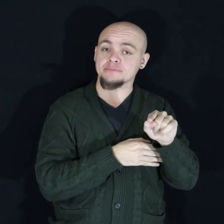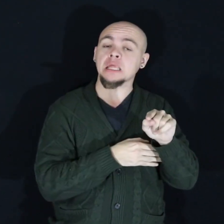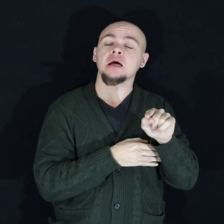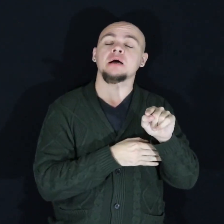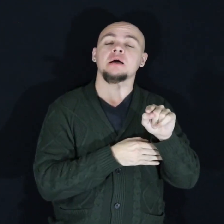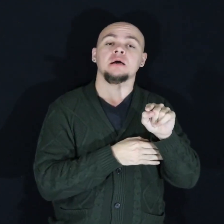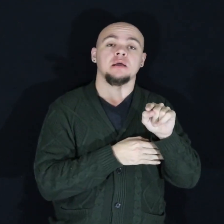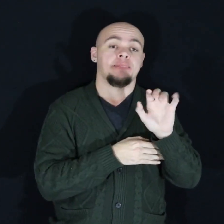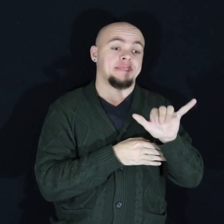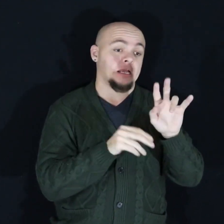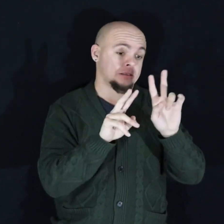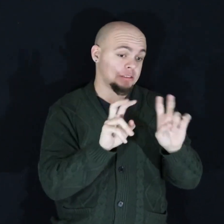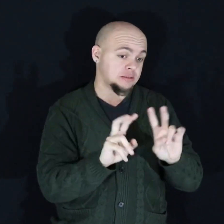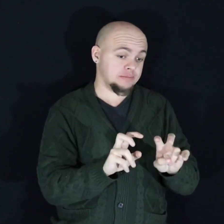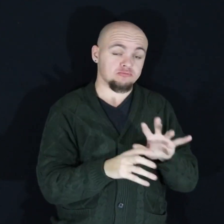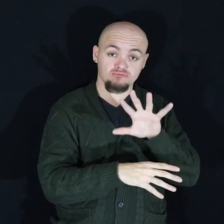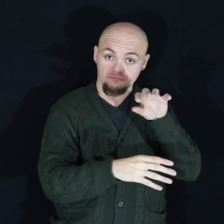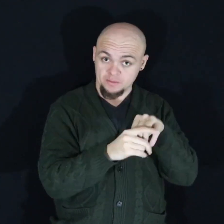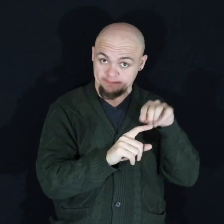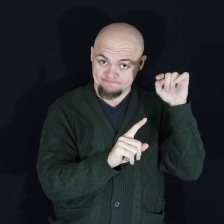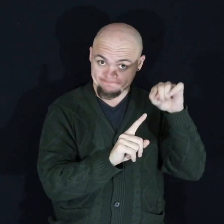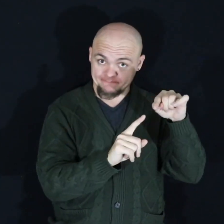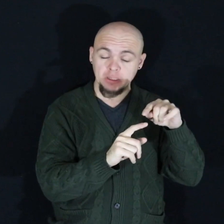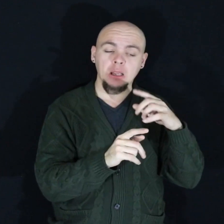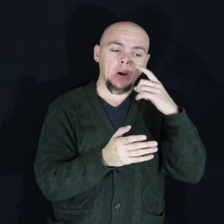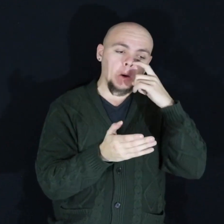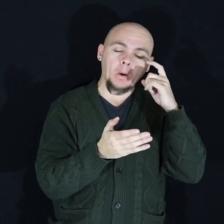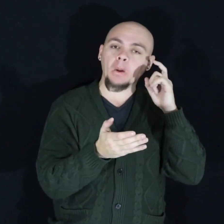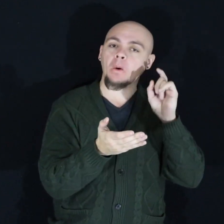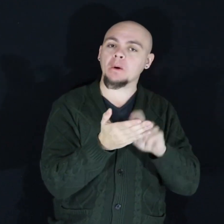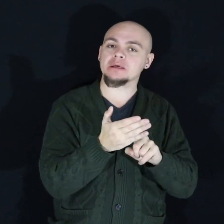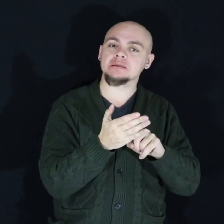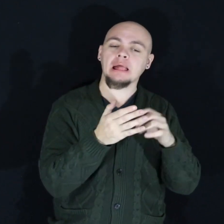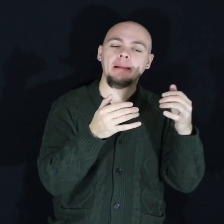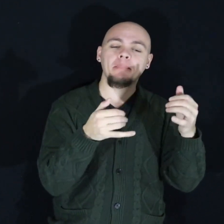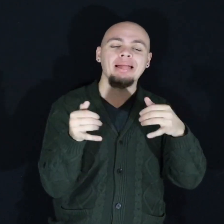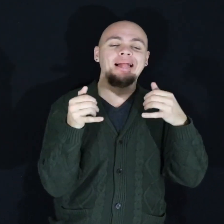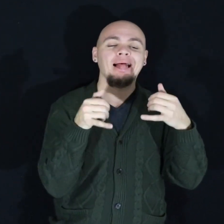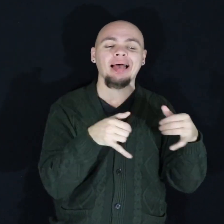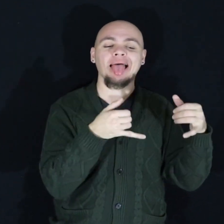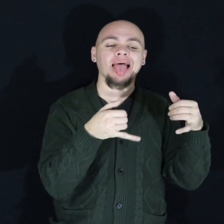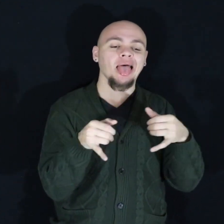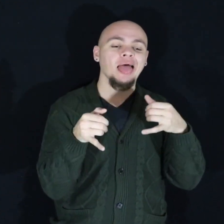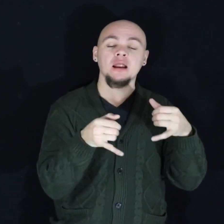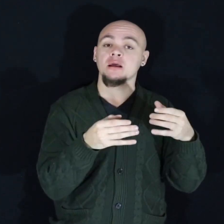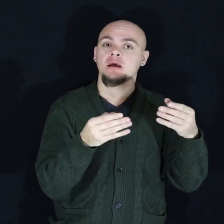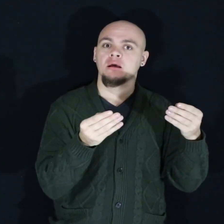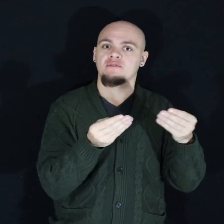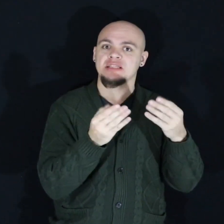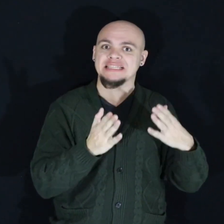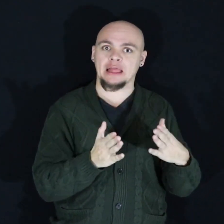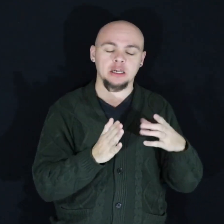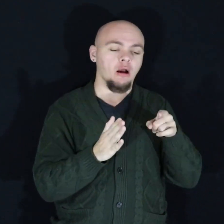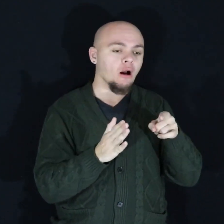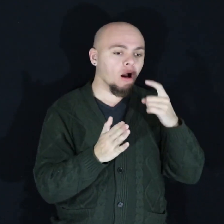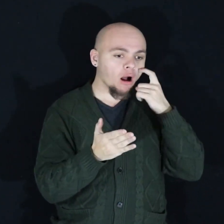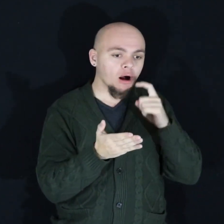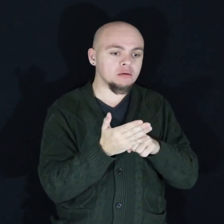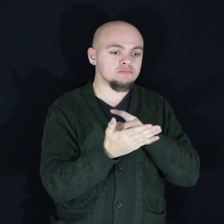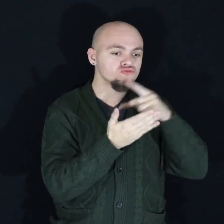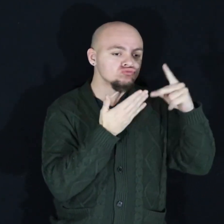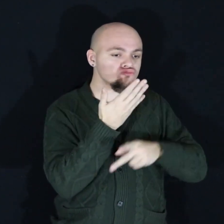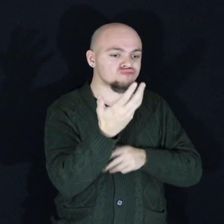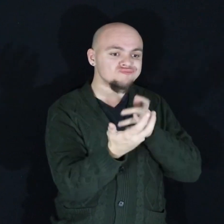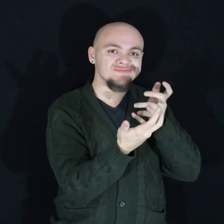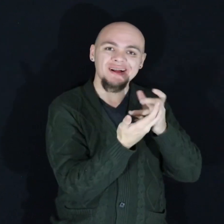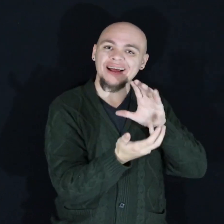they he recognized the playful characters the facilitator then tailored this program towards the